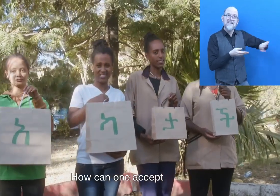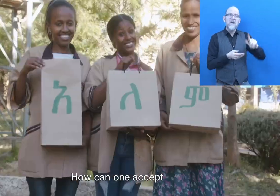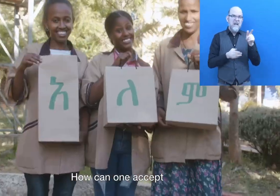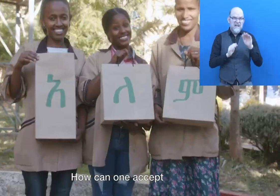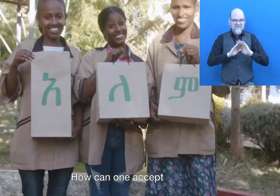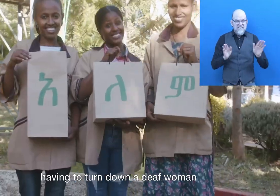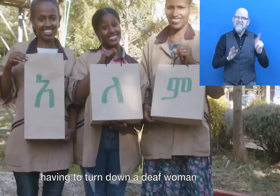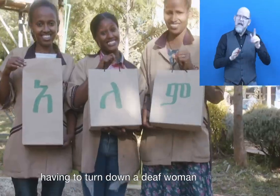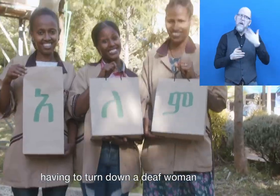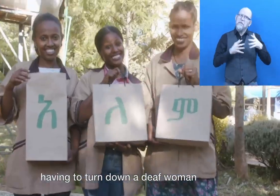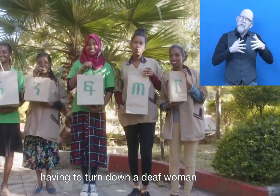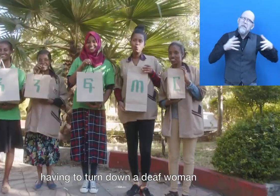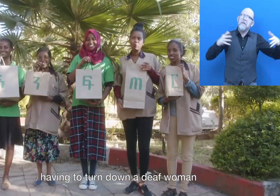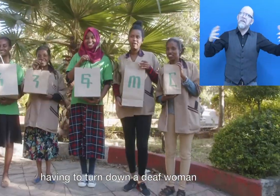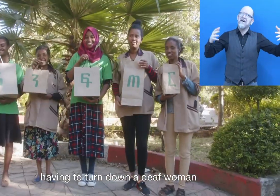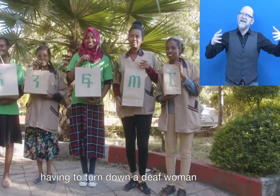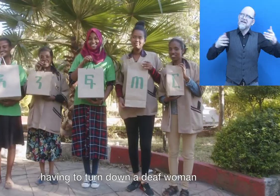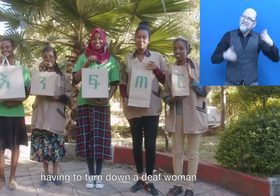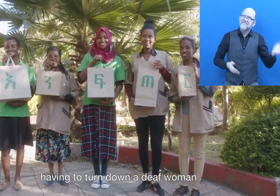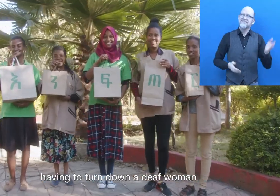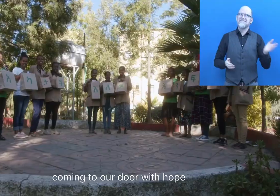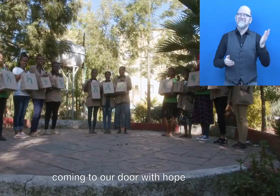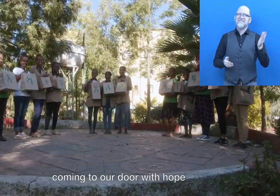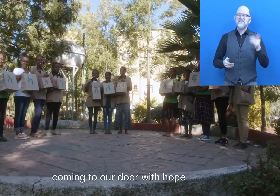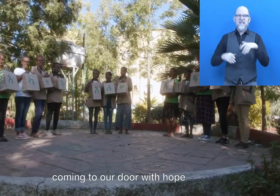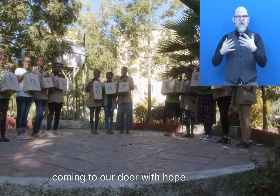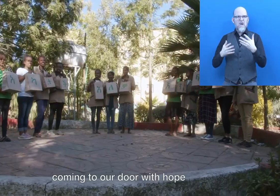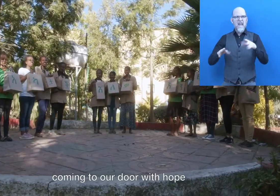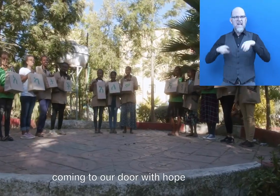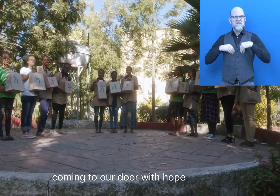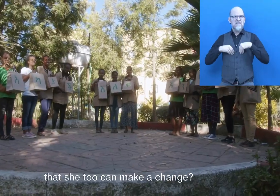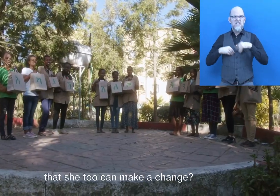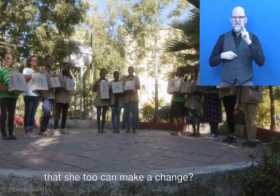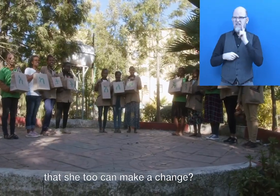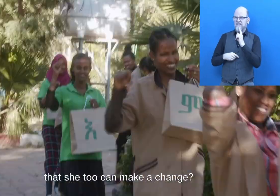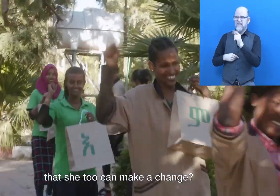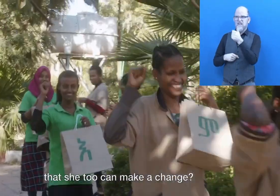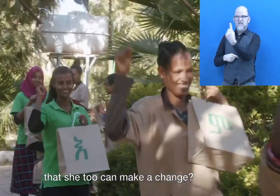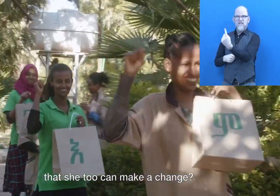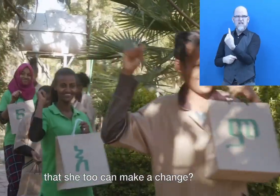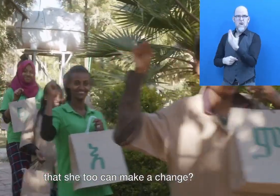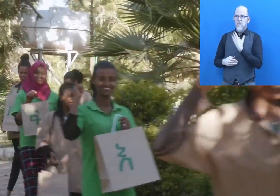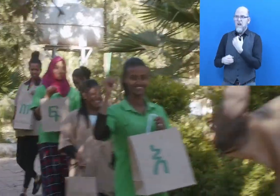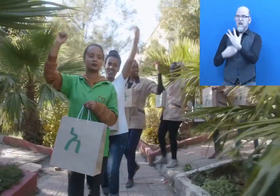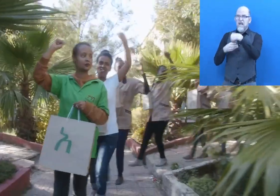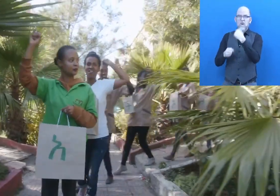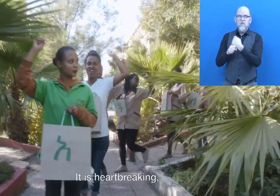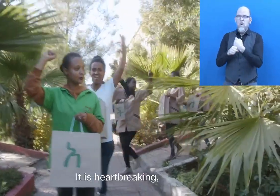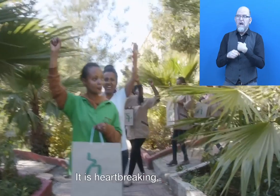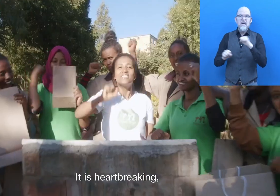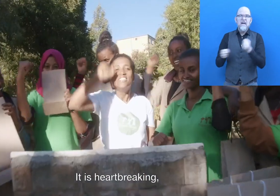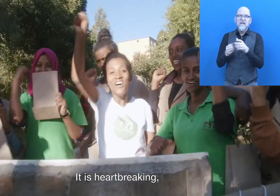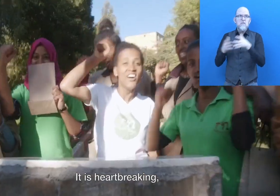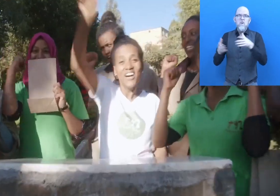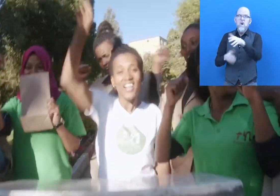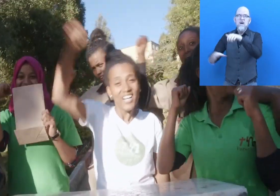can one accept having to turn down a deaf woman coming to our door with hope that she too can make a change? It